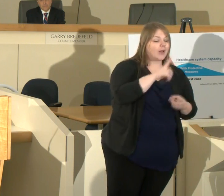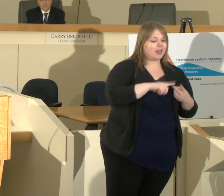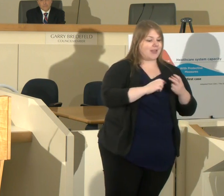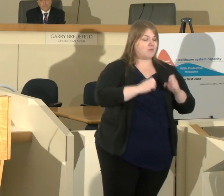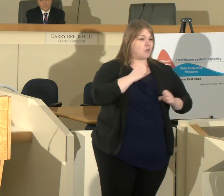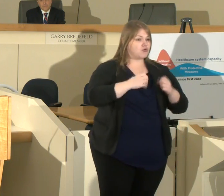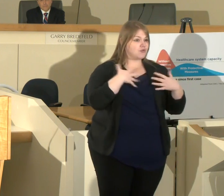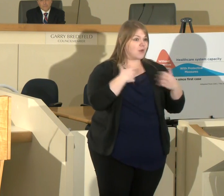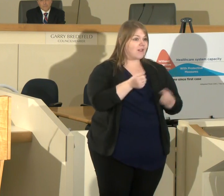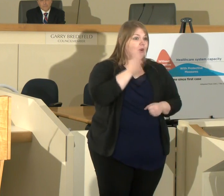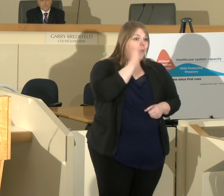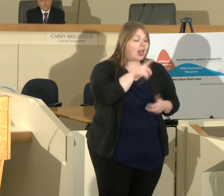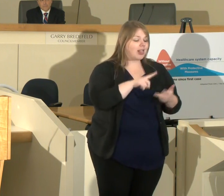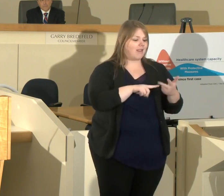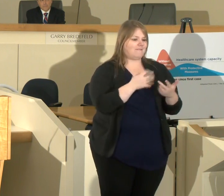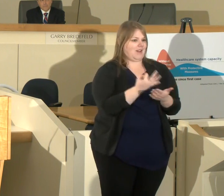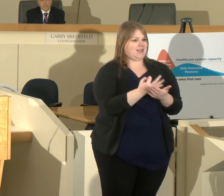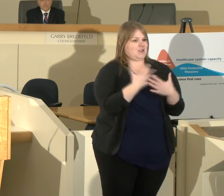and financially